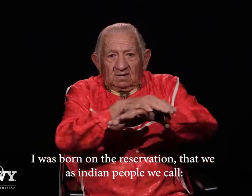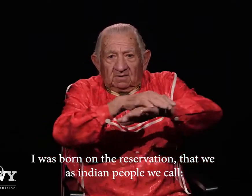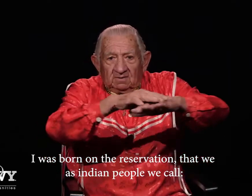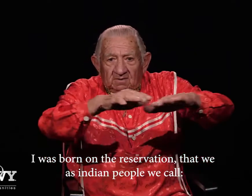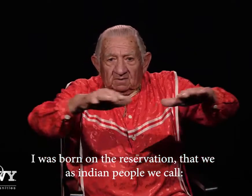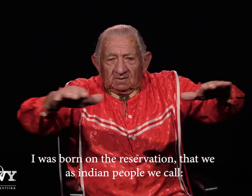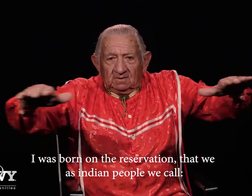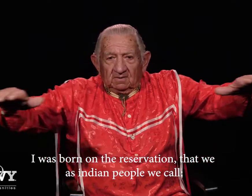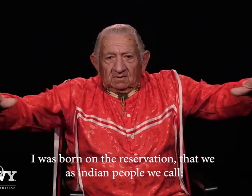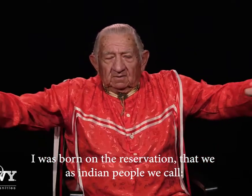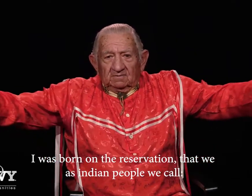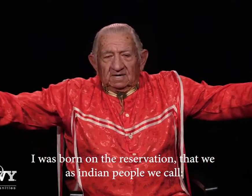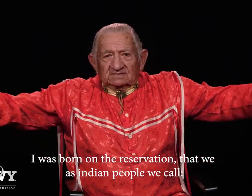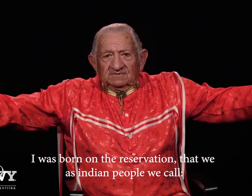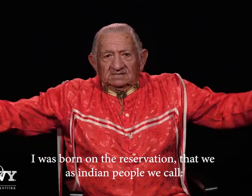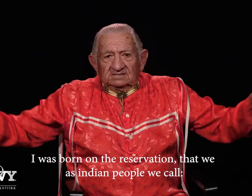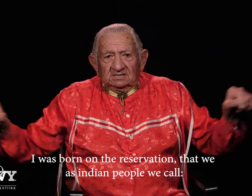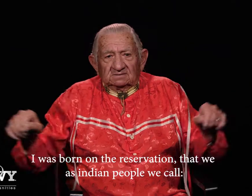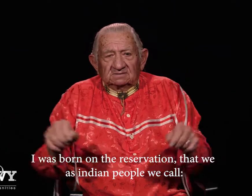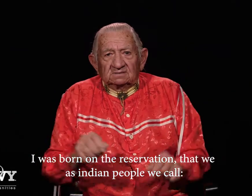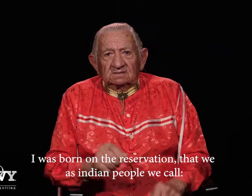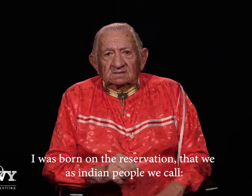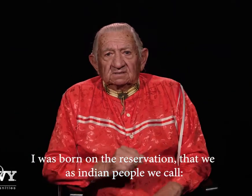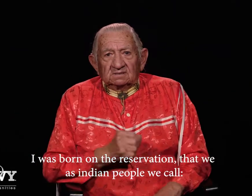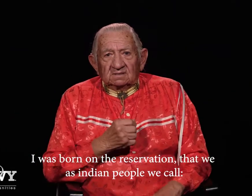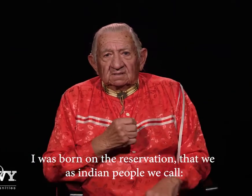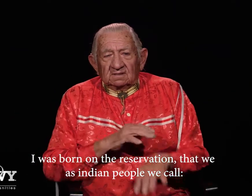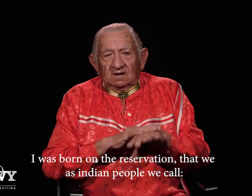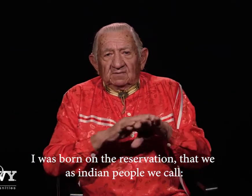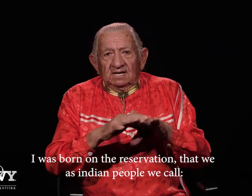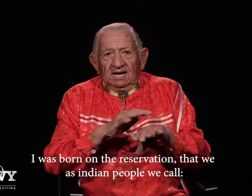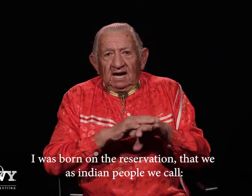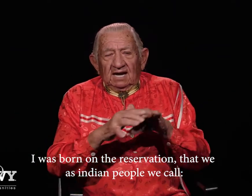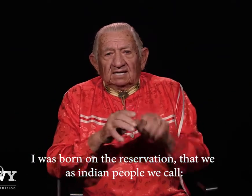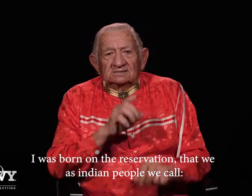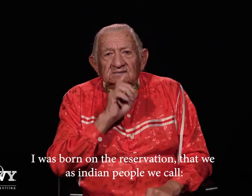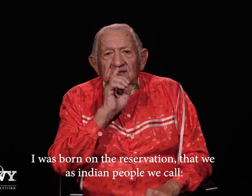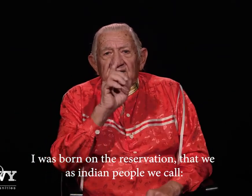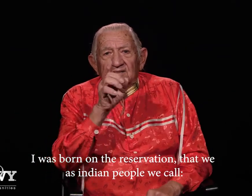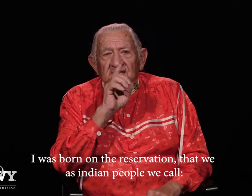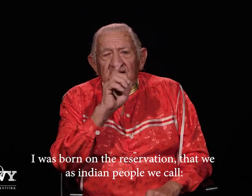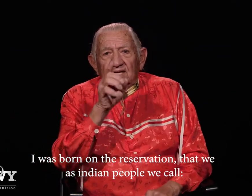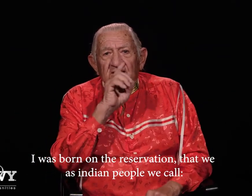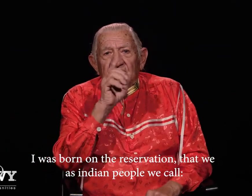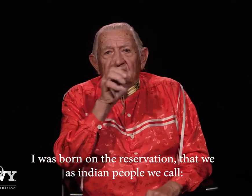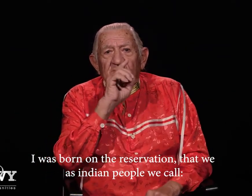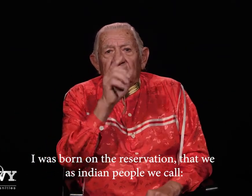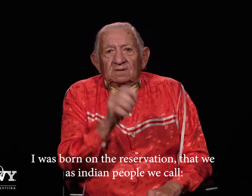reservation that we as Indian people